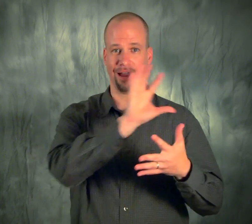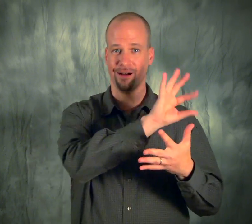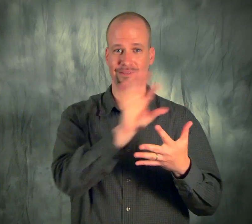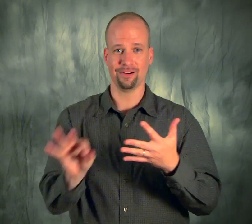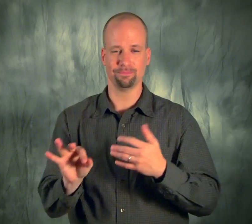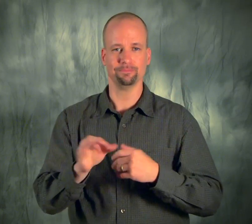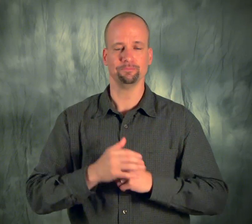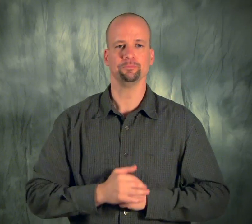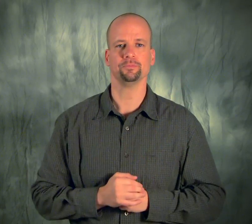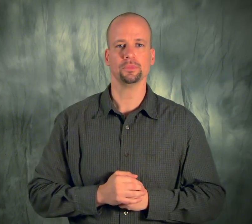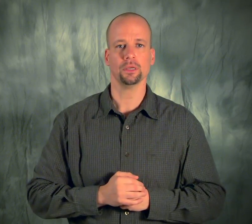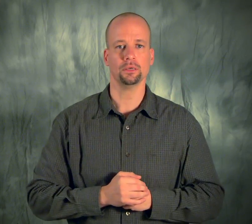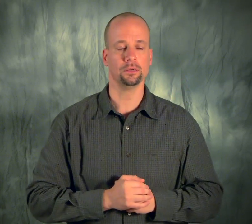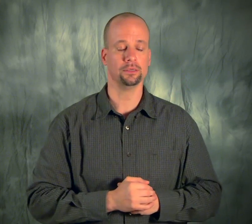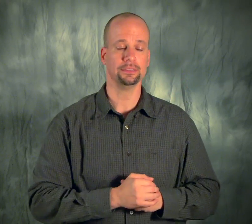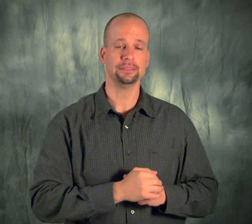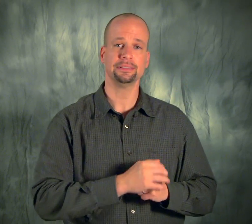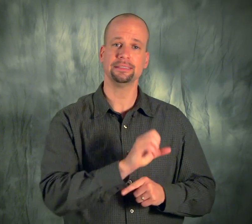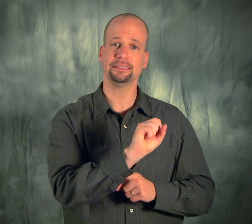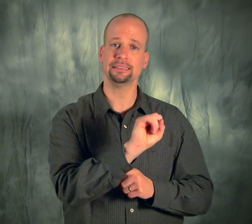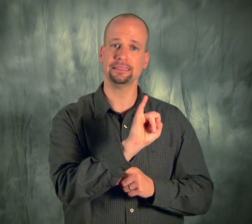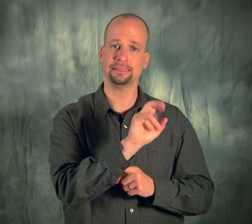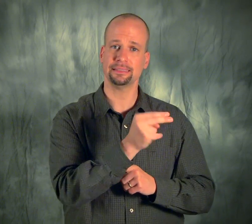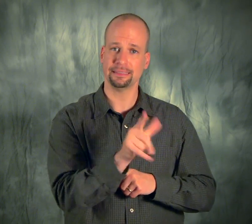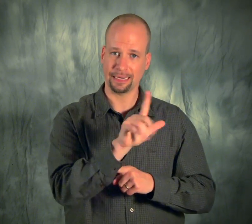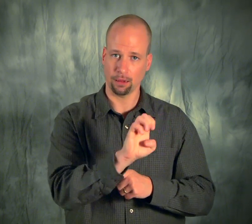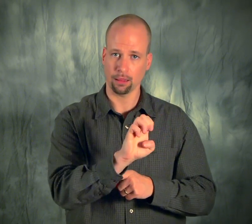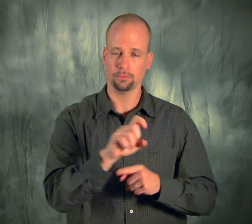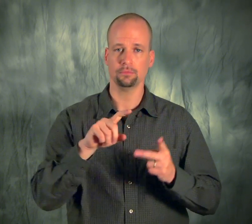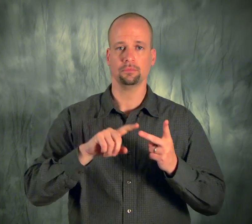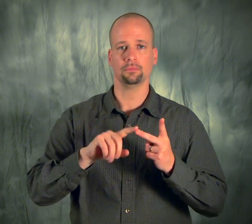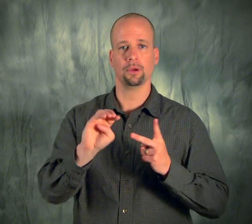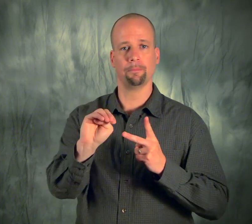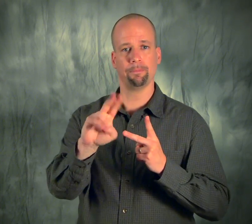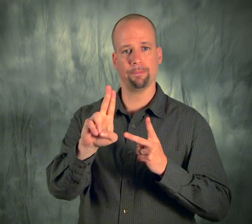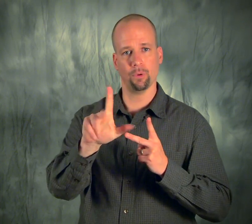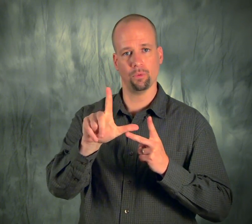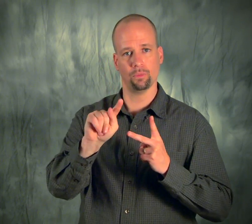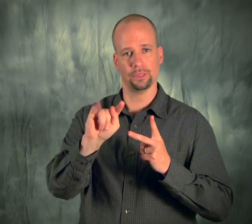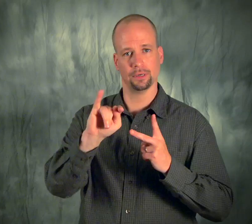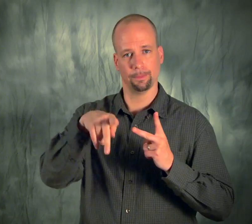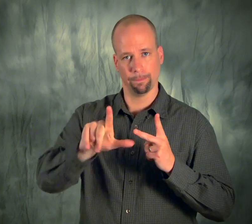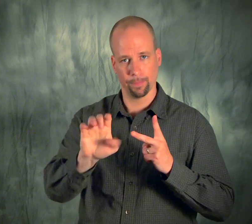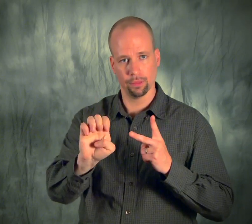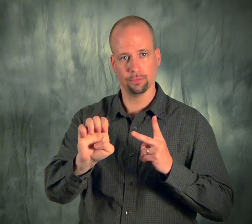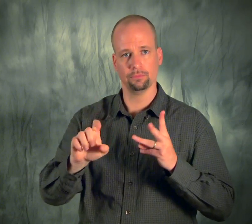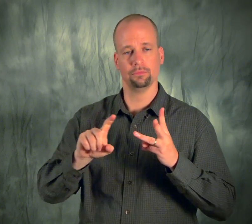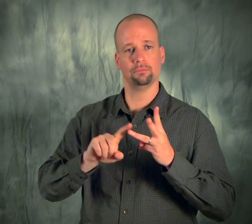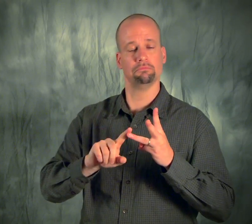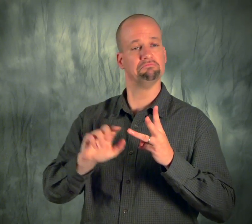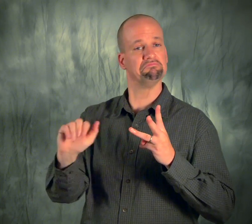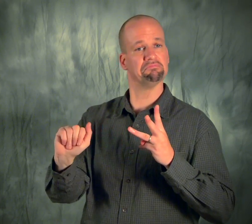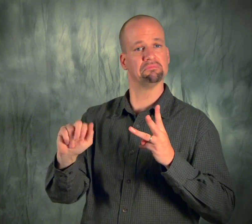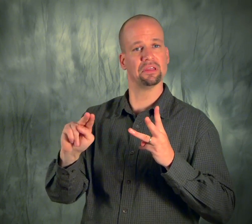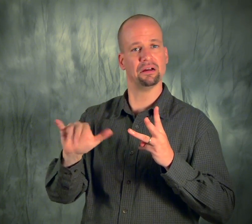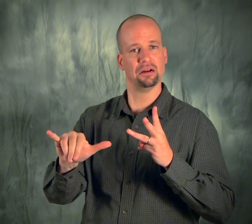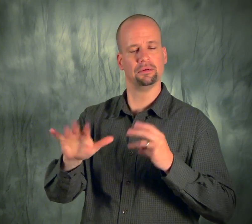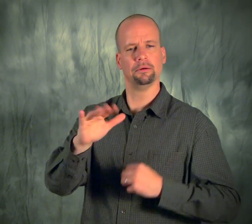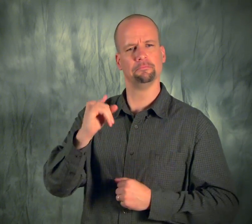There are three options for this model radio, single, multiple, or